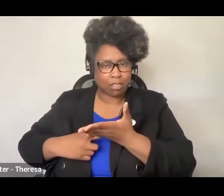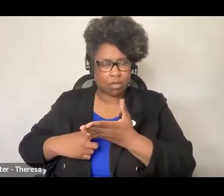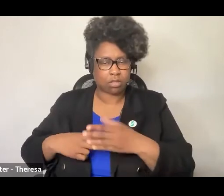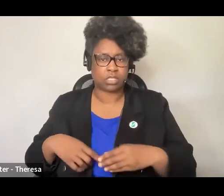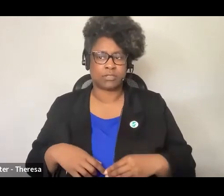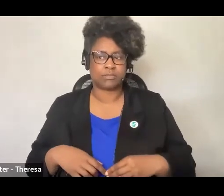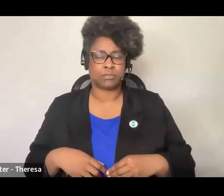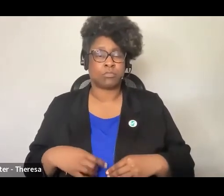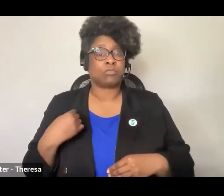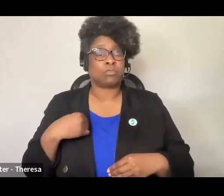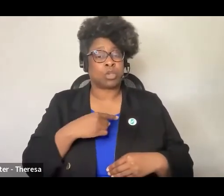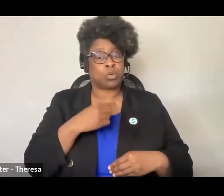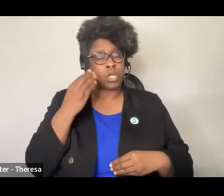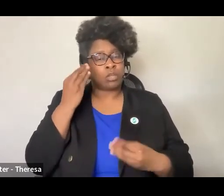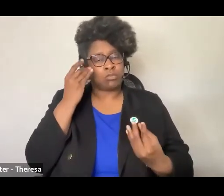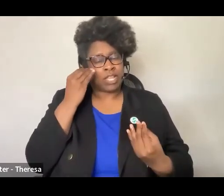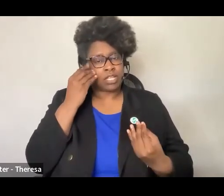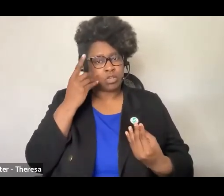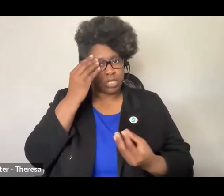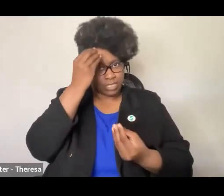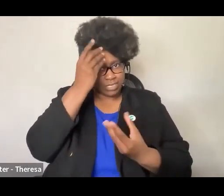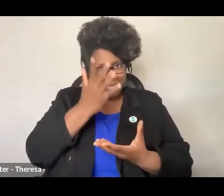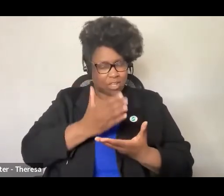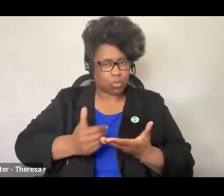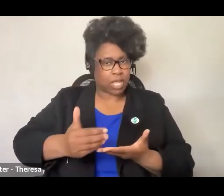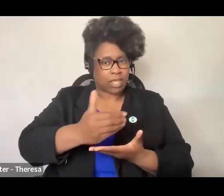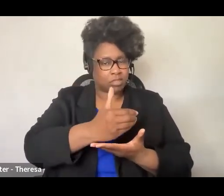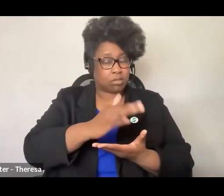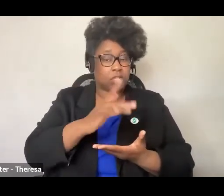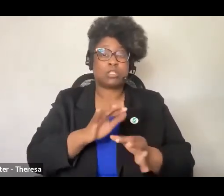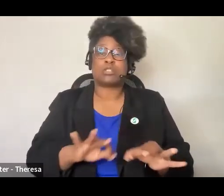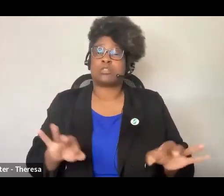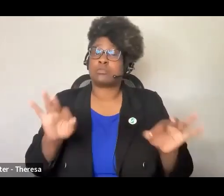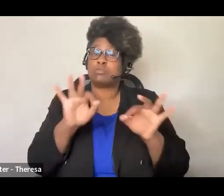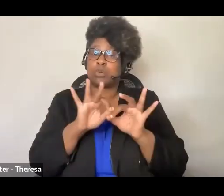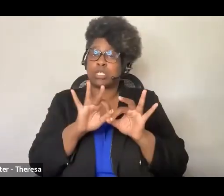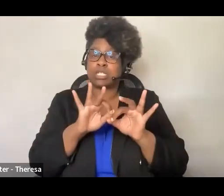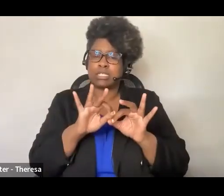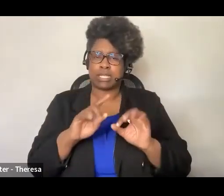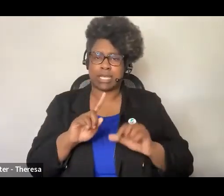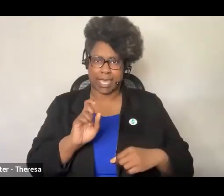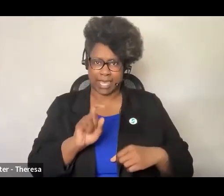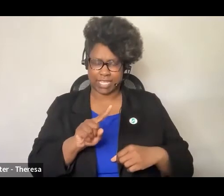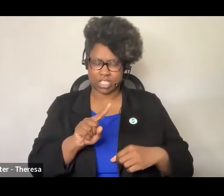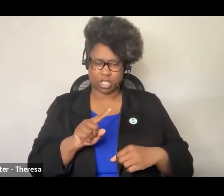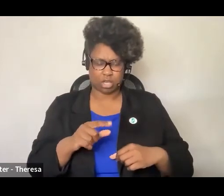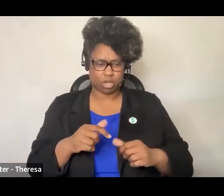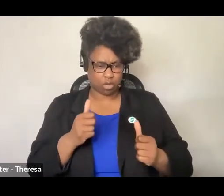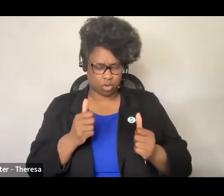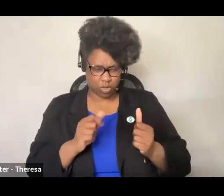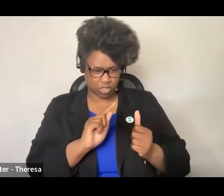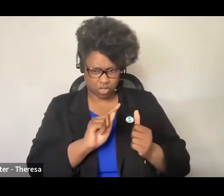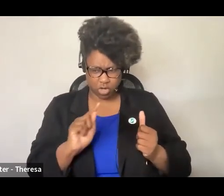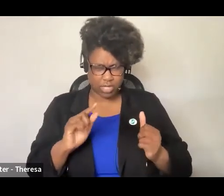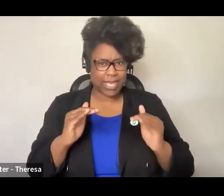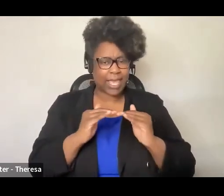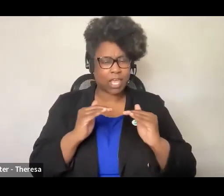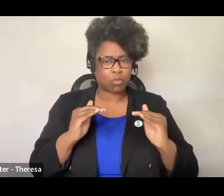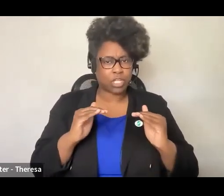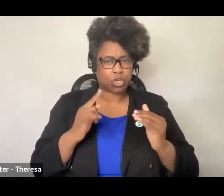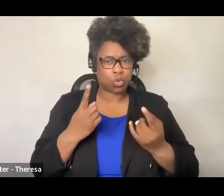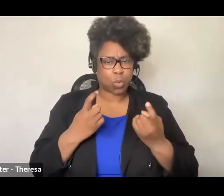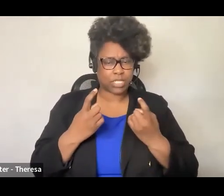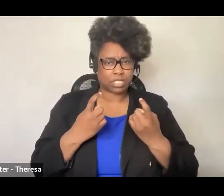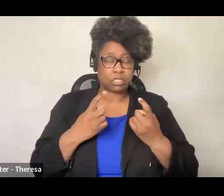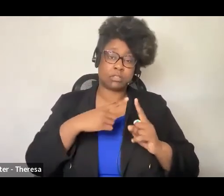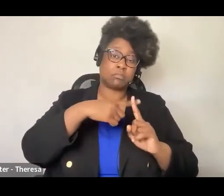As we reflected on the data we were gathering, it was important to again ask, what are the equity questions here? On the positive side,